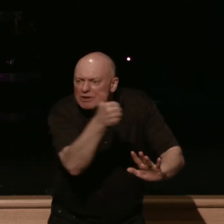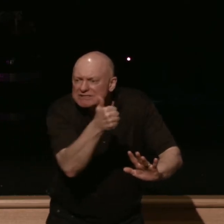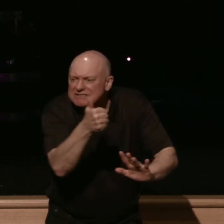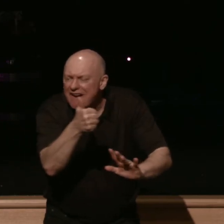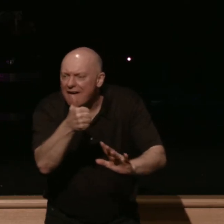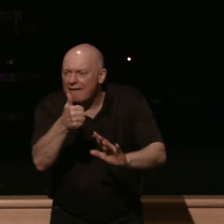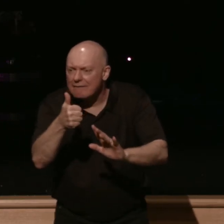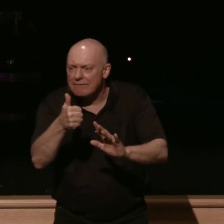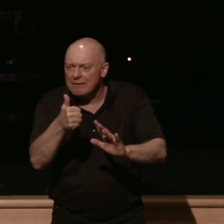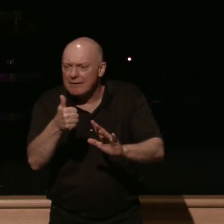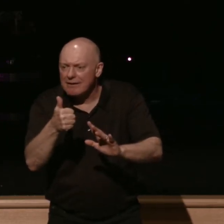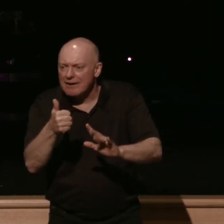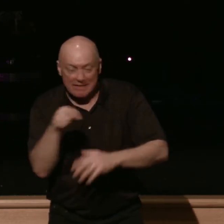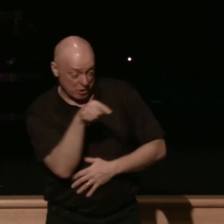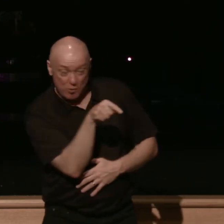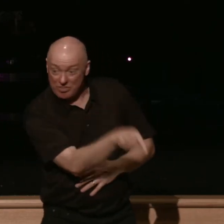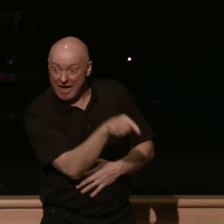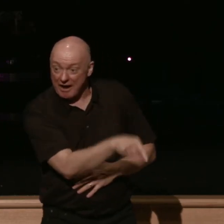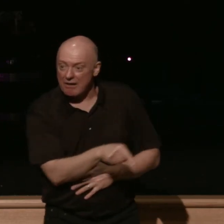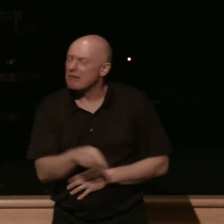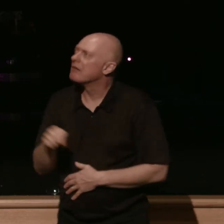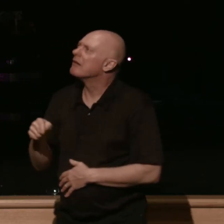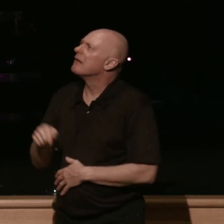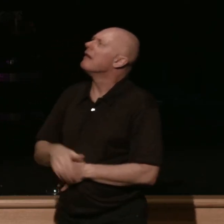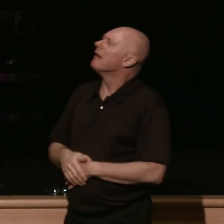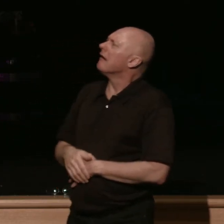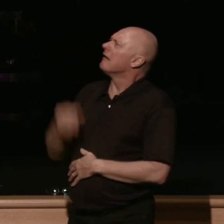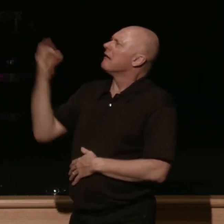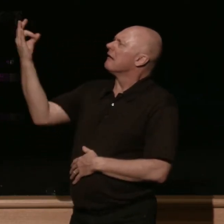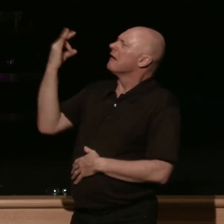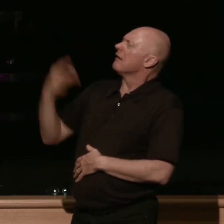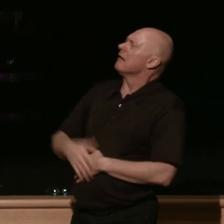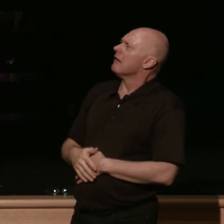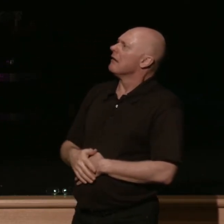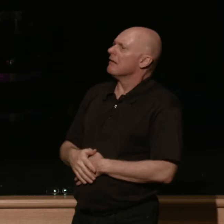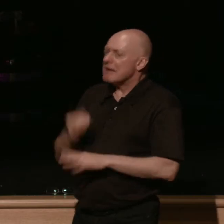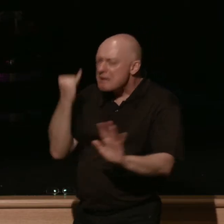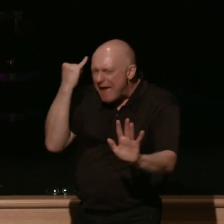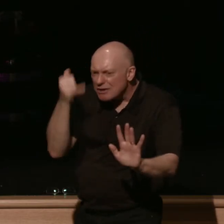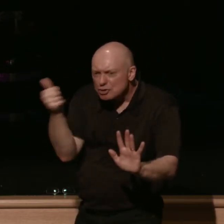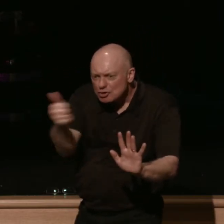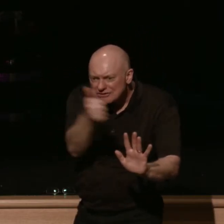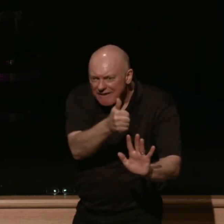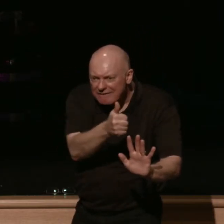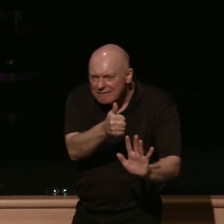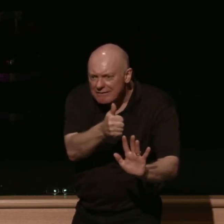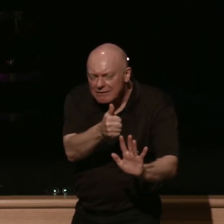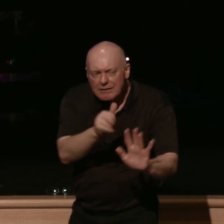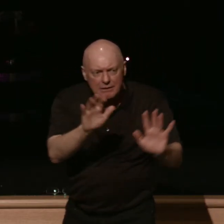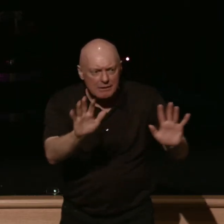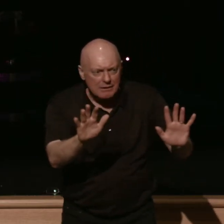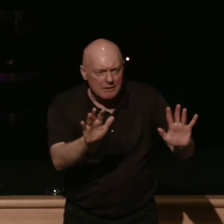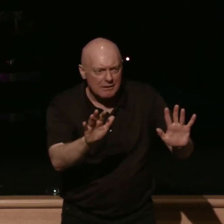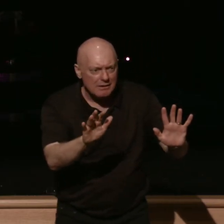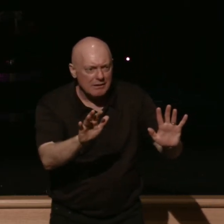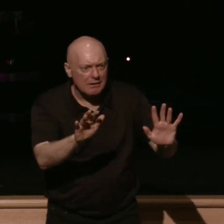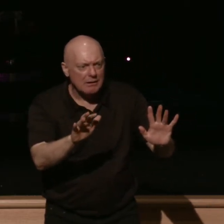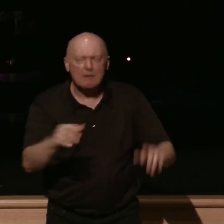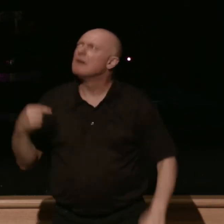hearers of malachi as they hear this word that he delivers to them put yourself in their shoes for a second okay we're asking for justice we